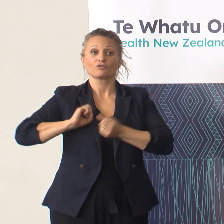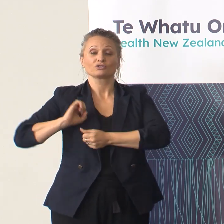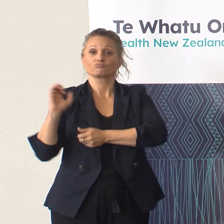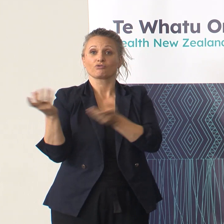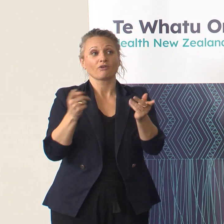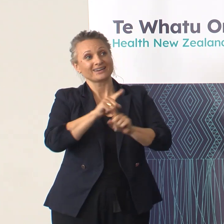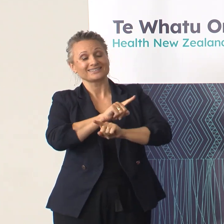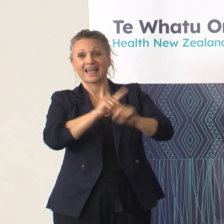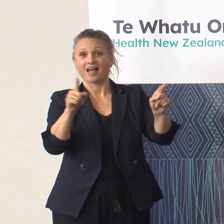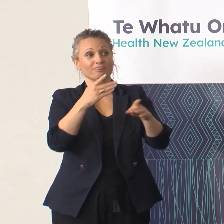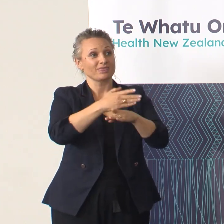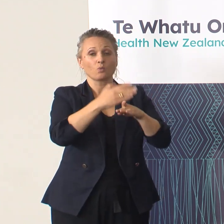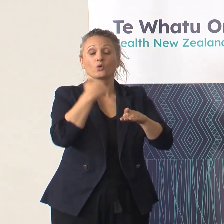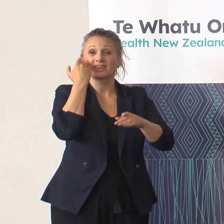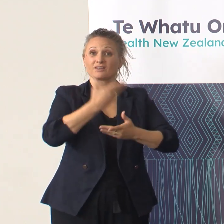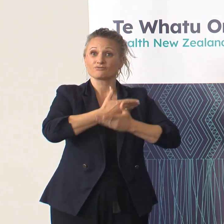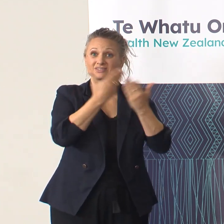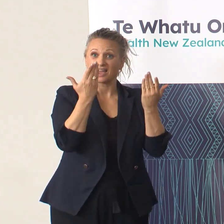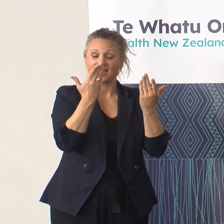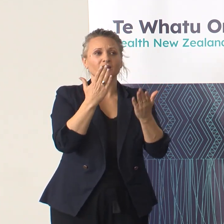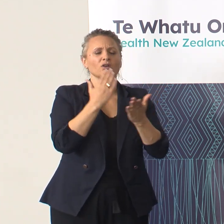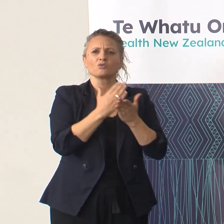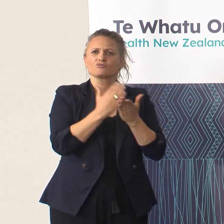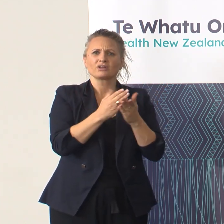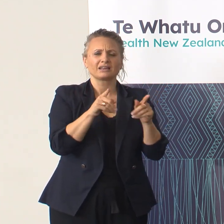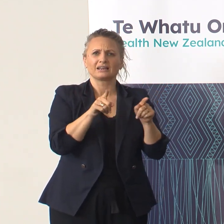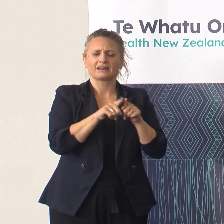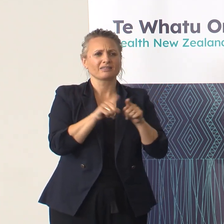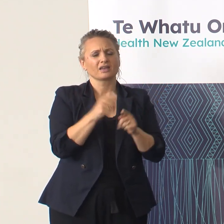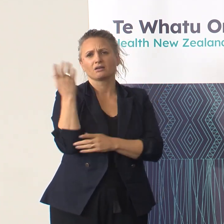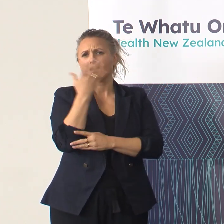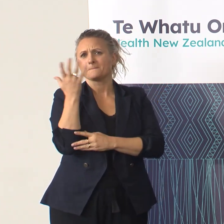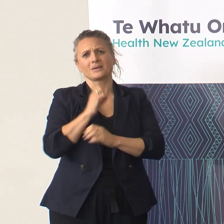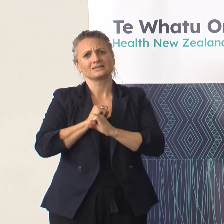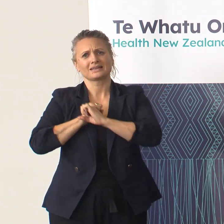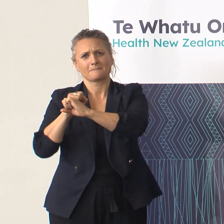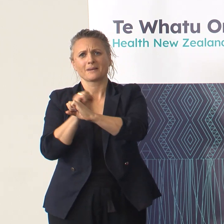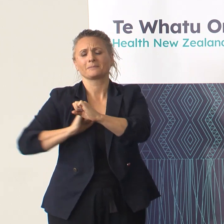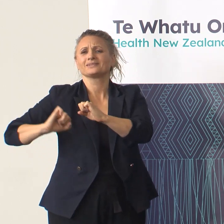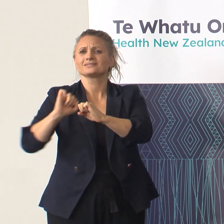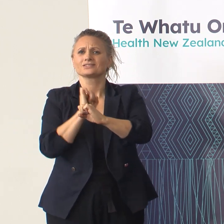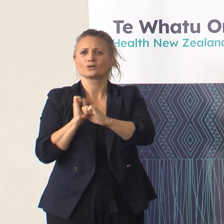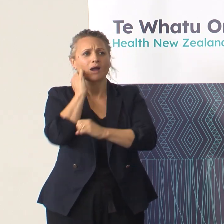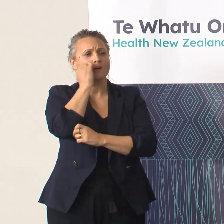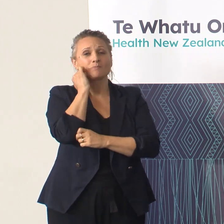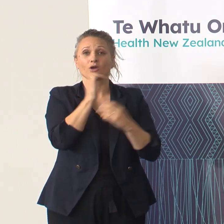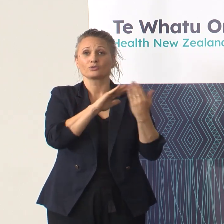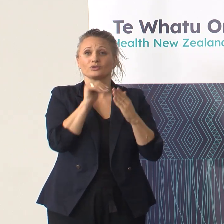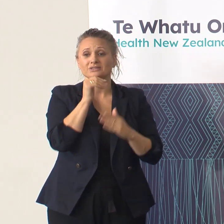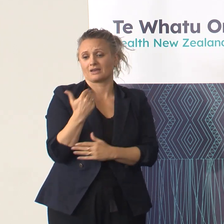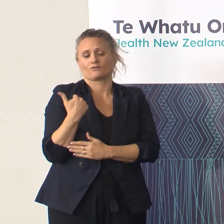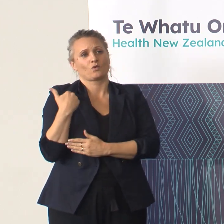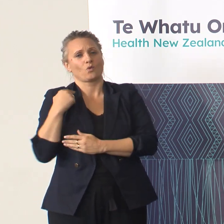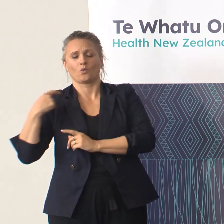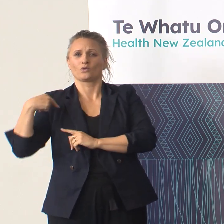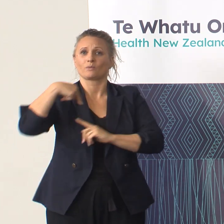I want to acknowledge that they are a defence force who provide unwavering commitment to our Māori communities when called upon. And